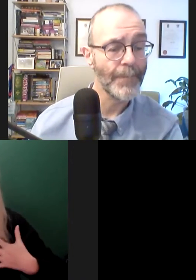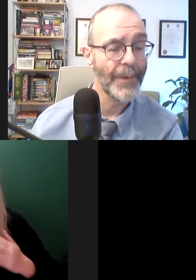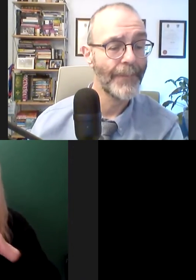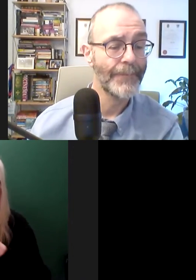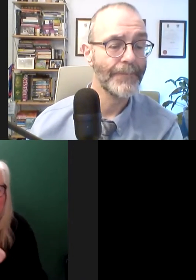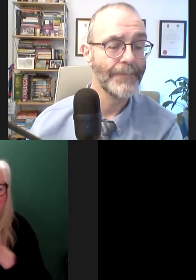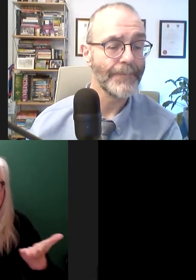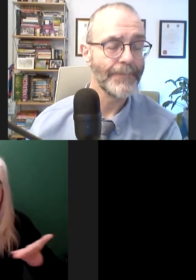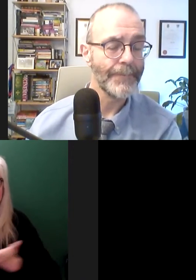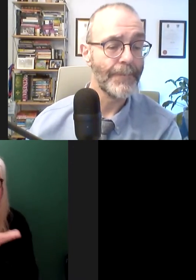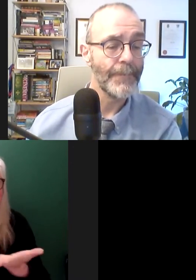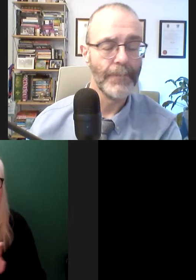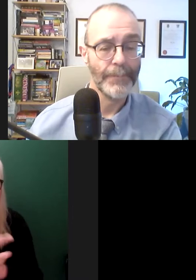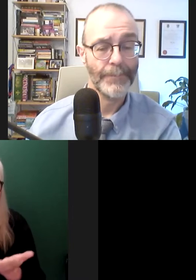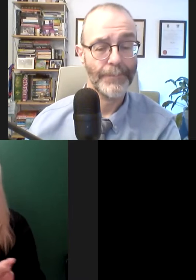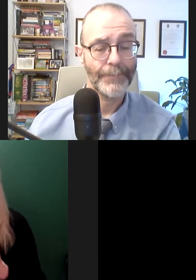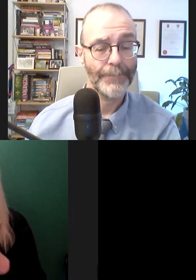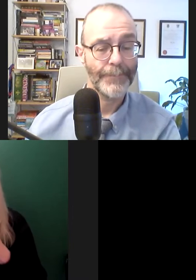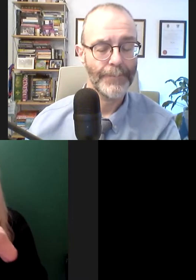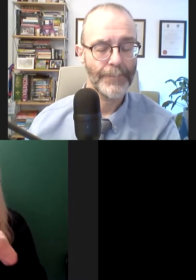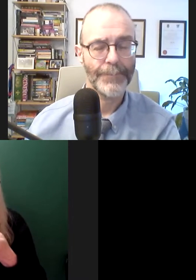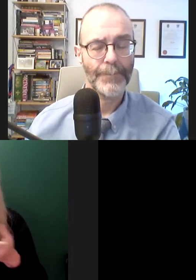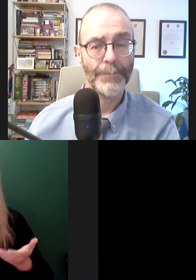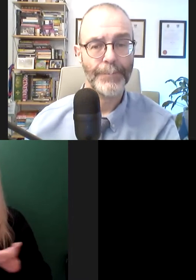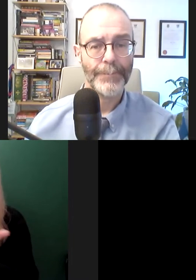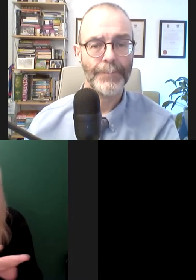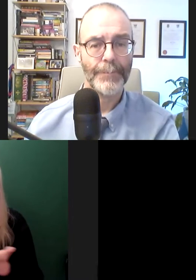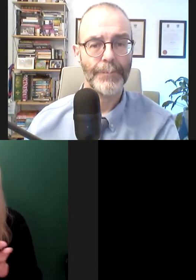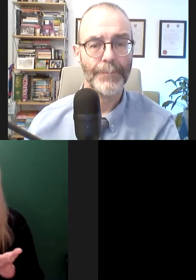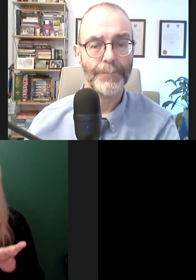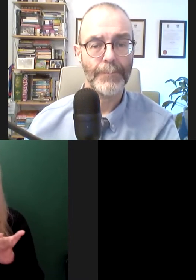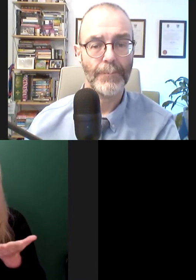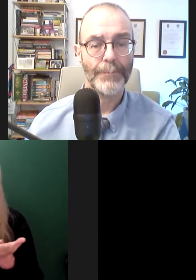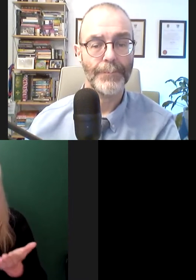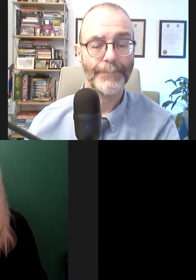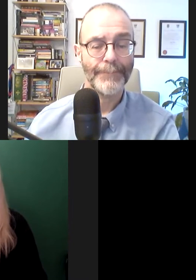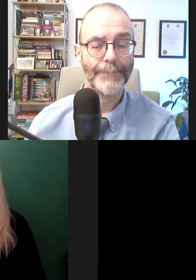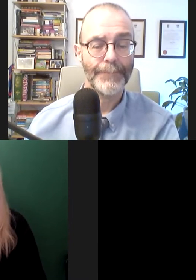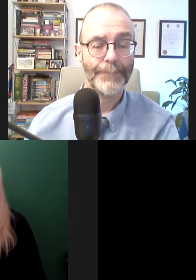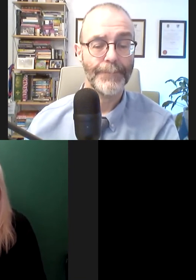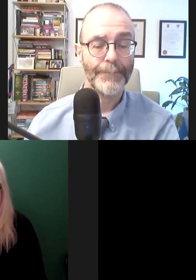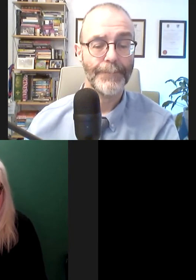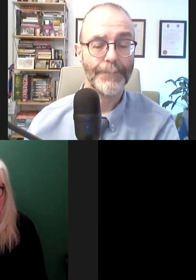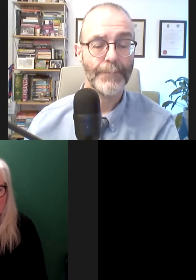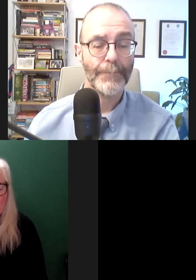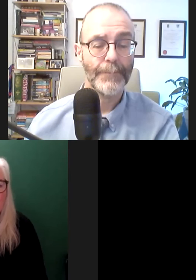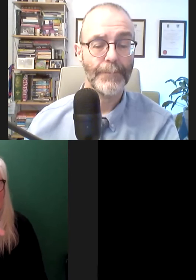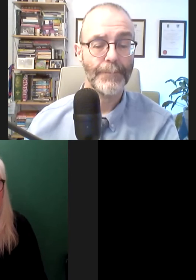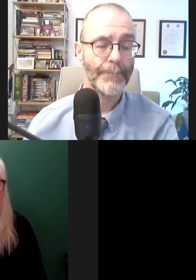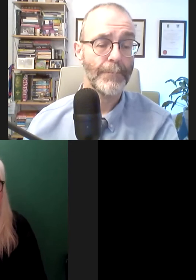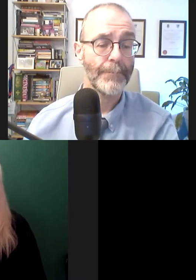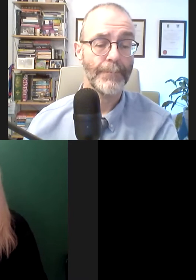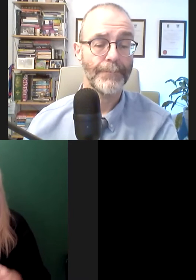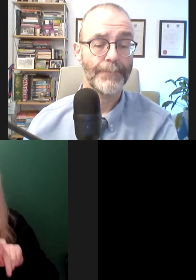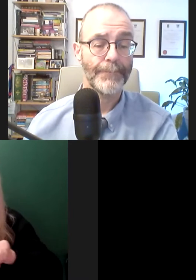discussion is. You will be able to join the discussion using the Q&A function on Zoom, which you should see on